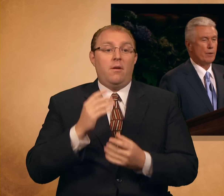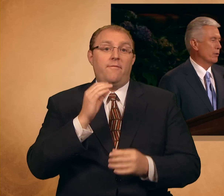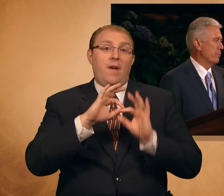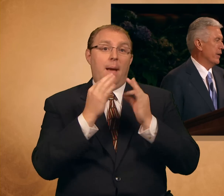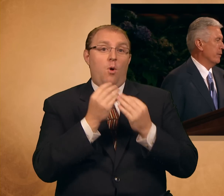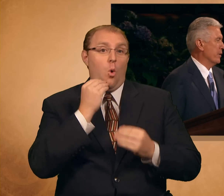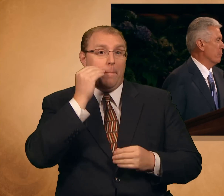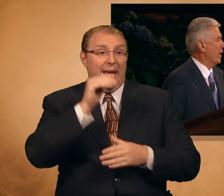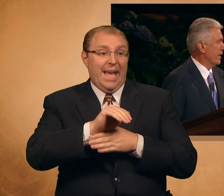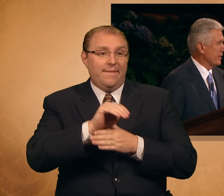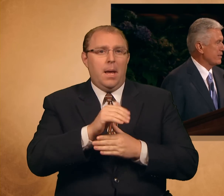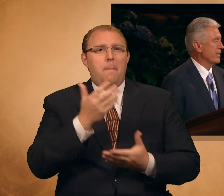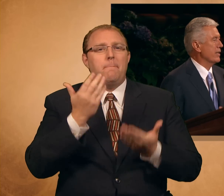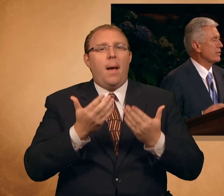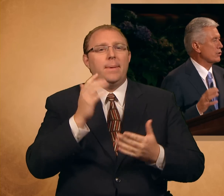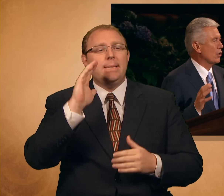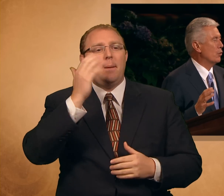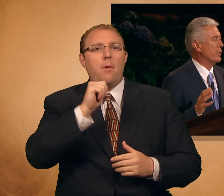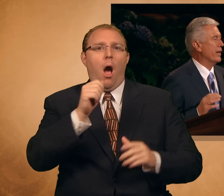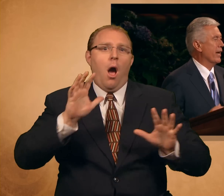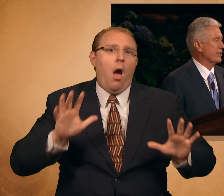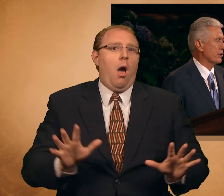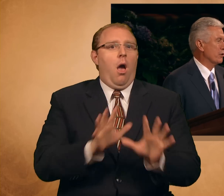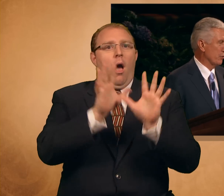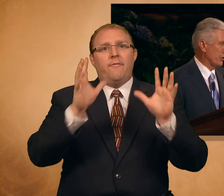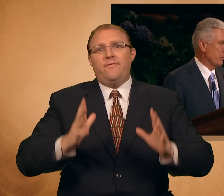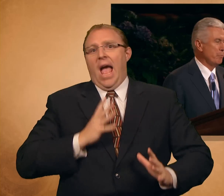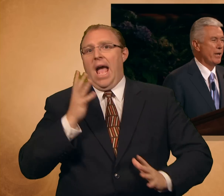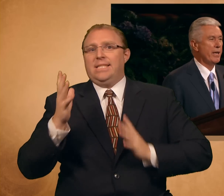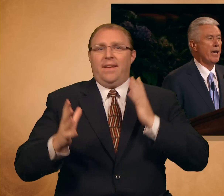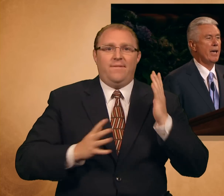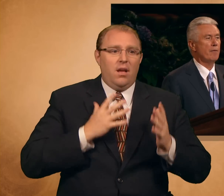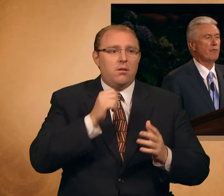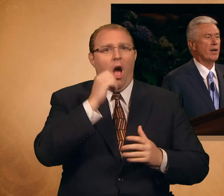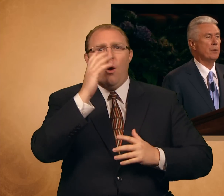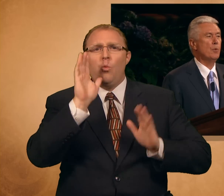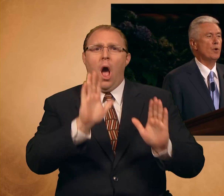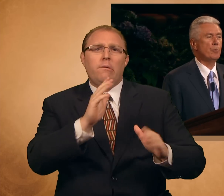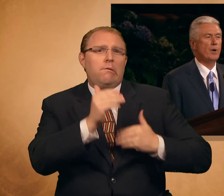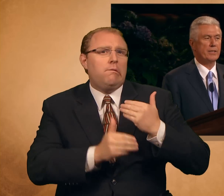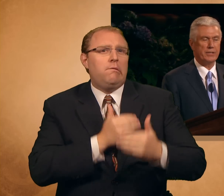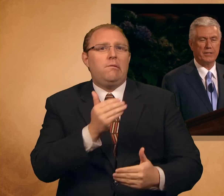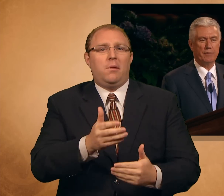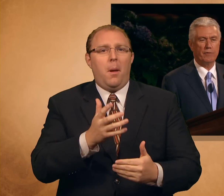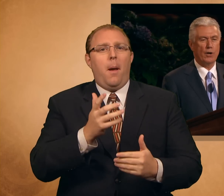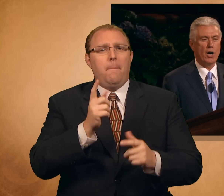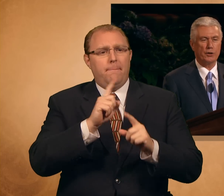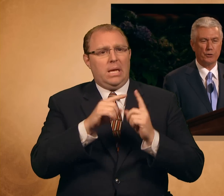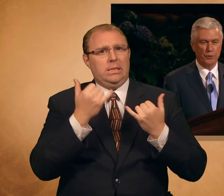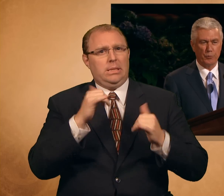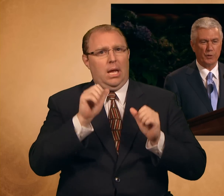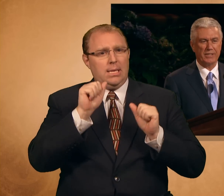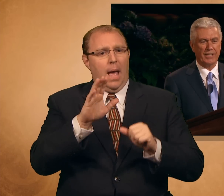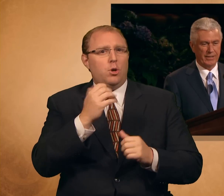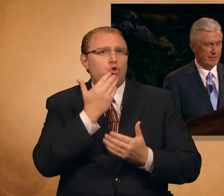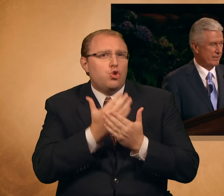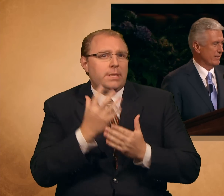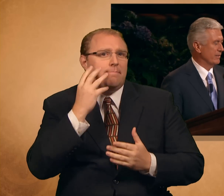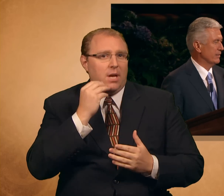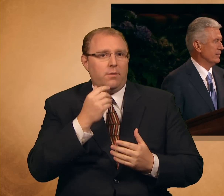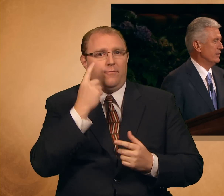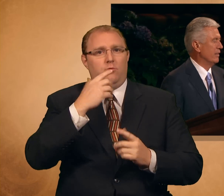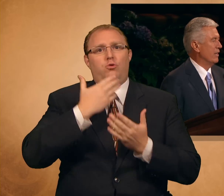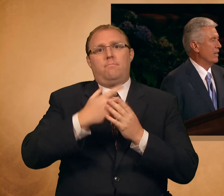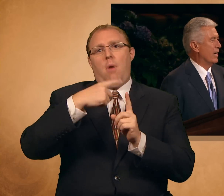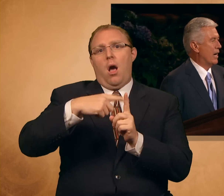though it may be modest in scope and execution, may have far more positive long-term results.